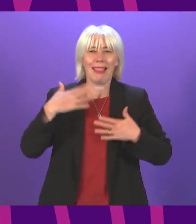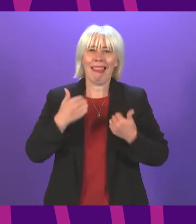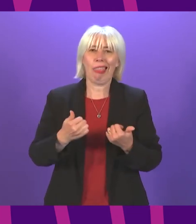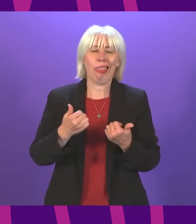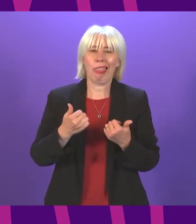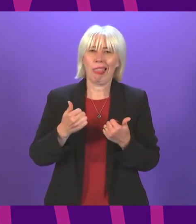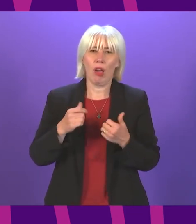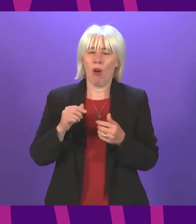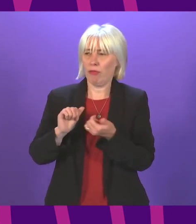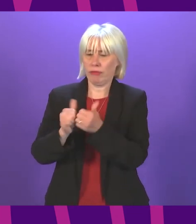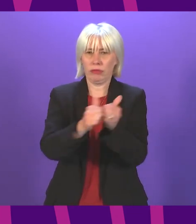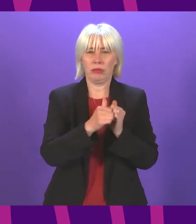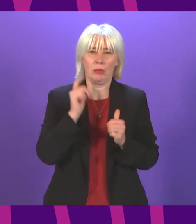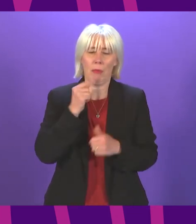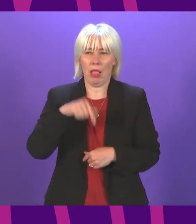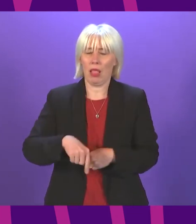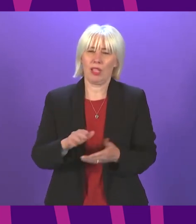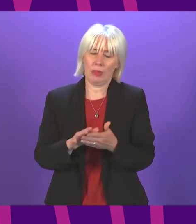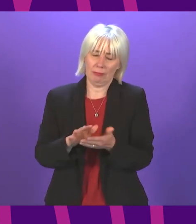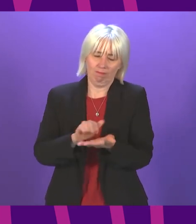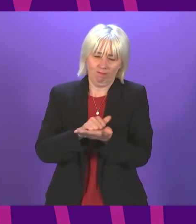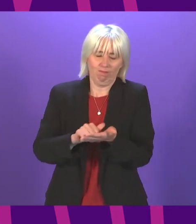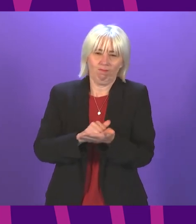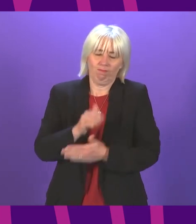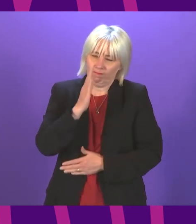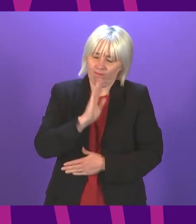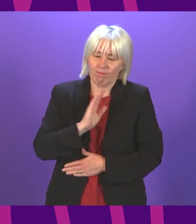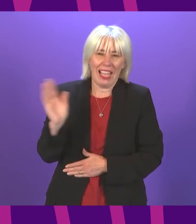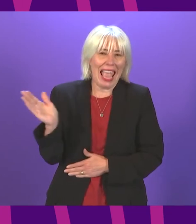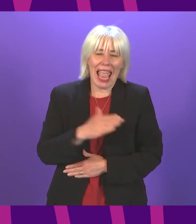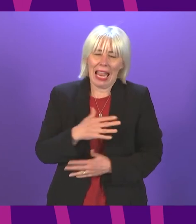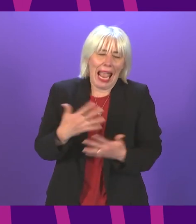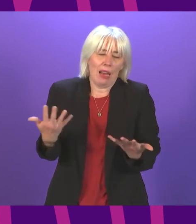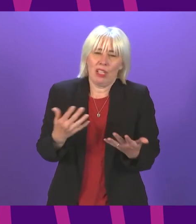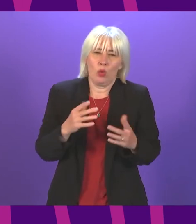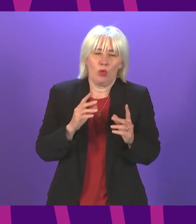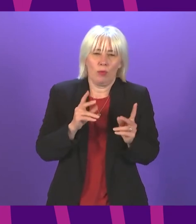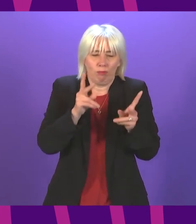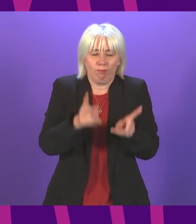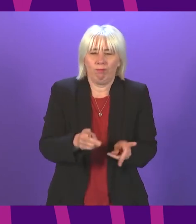health of our fellow citizens and my condolences go to everyone who has lost a loved one to COVID-19 and equally my thanks go to all those